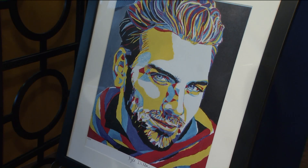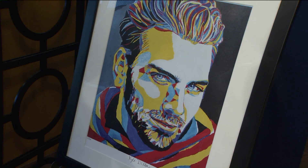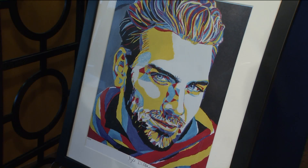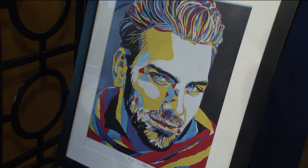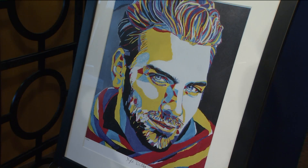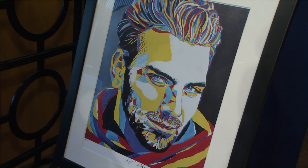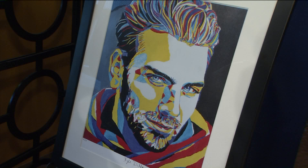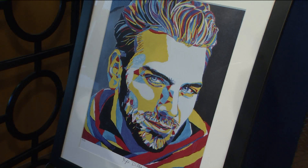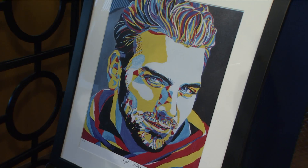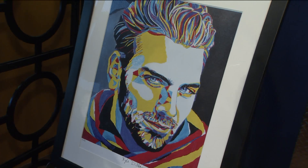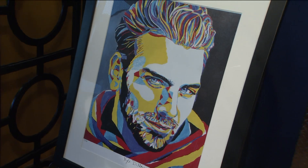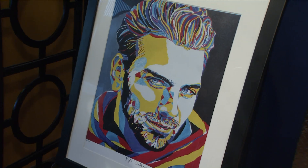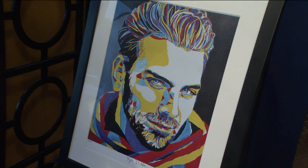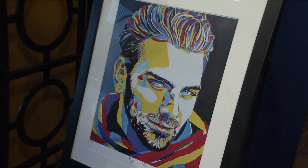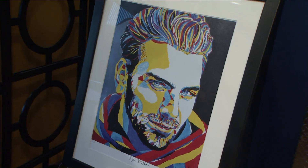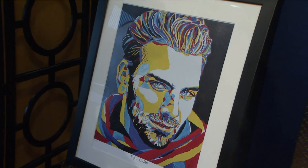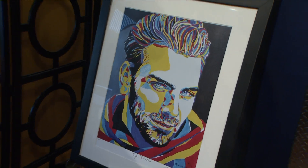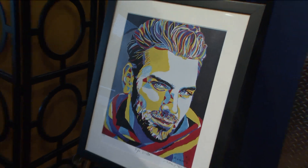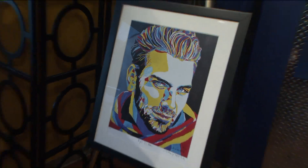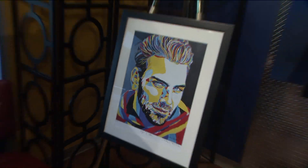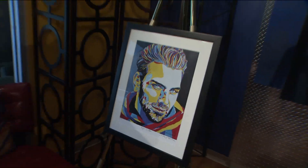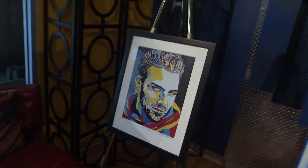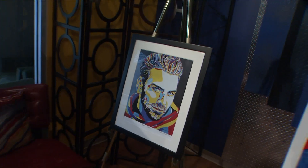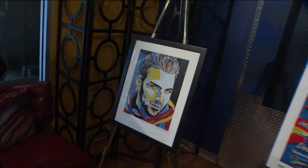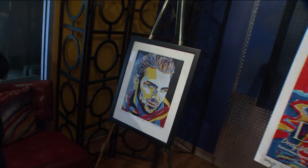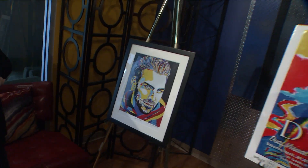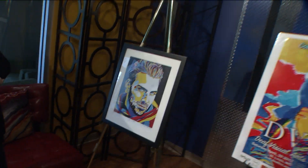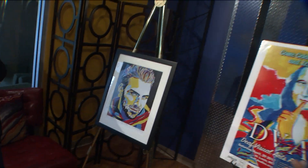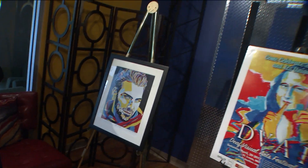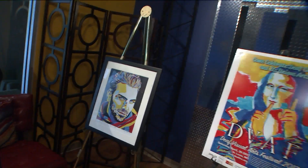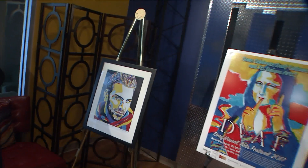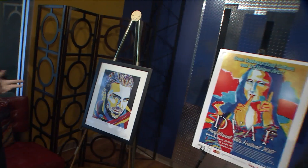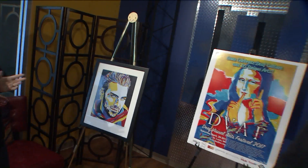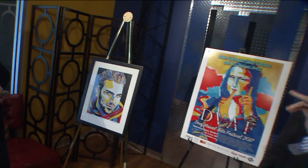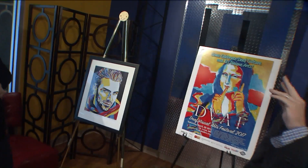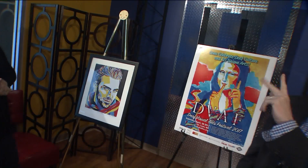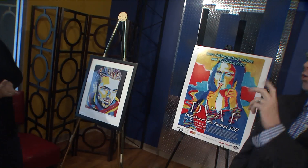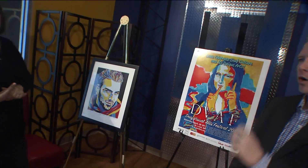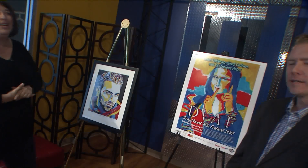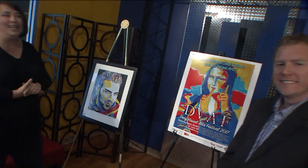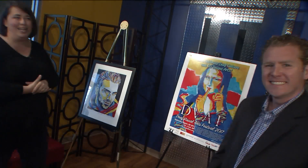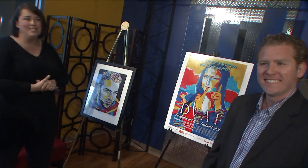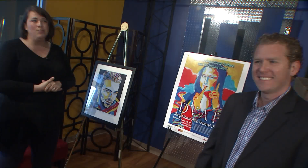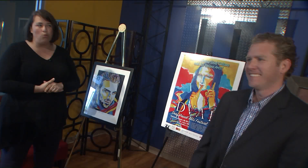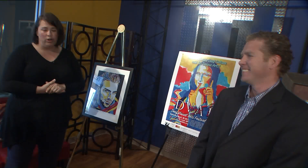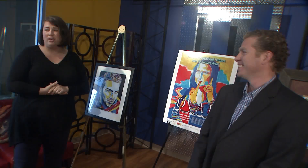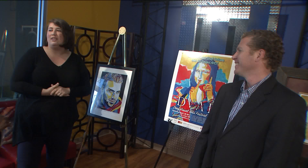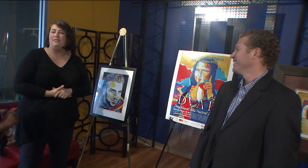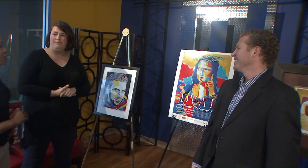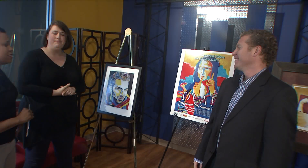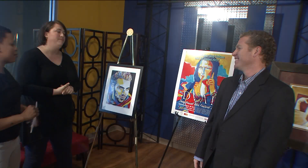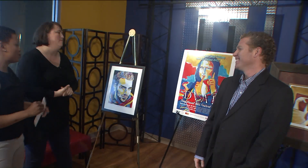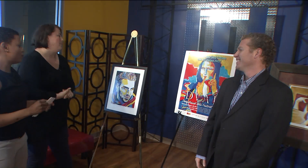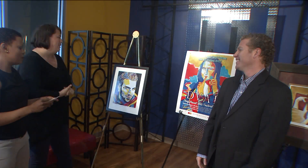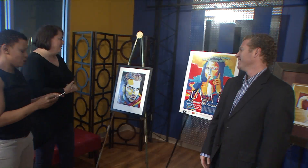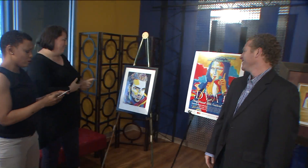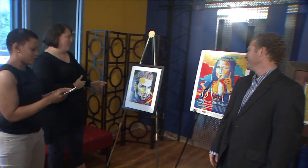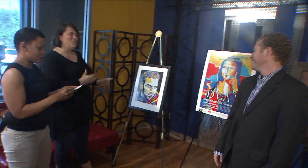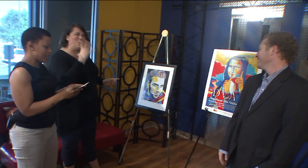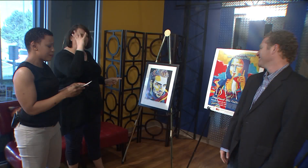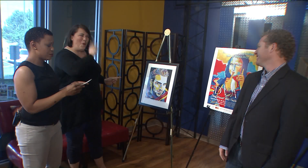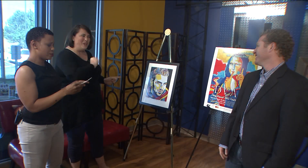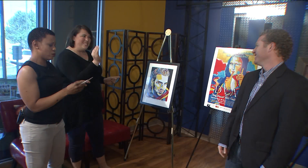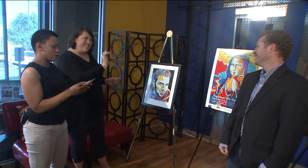Stars and America's Next Top Model. So, that is a painting by him. It's by a Deaf artist, Nancy Rourke. Oh, it's absolutely